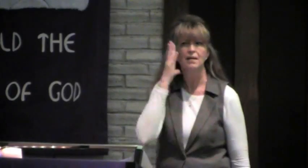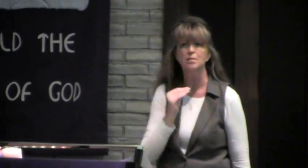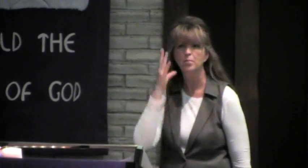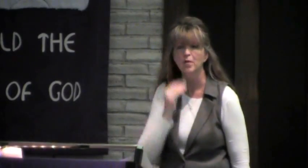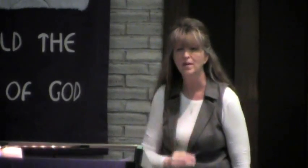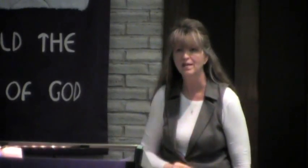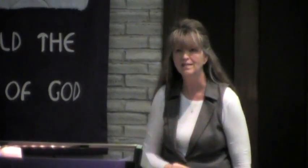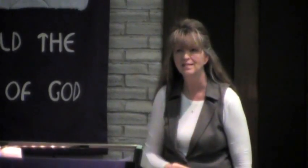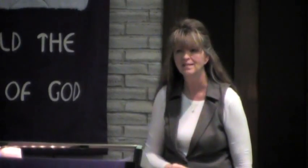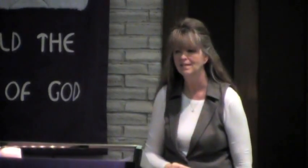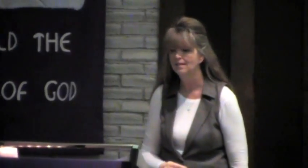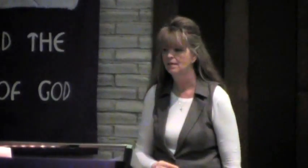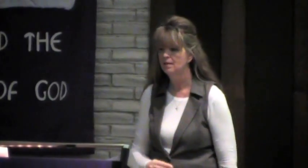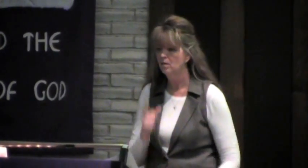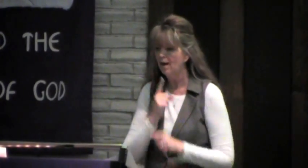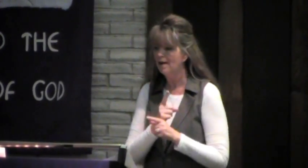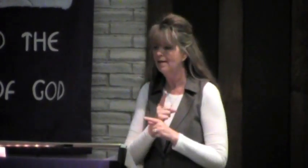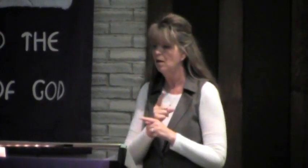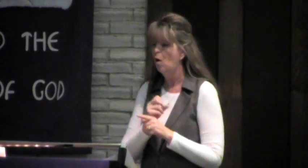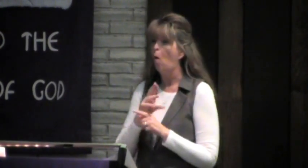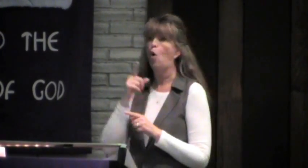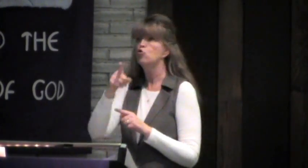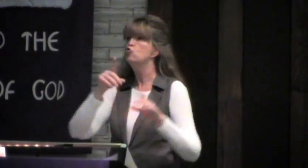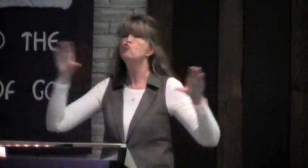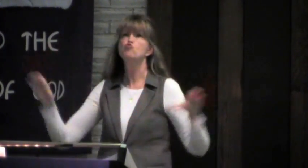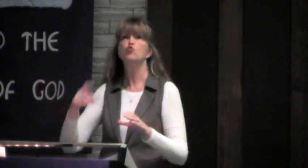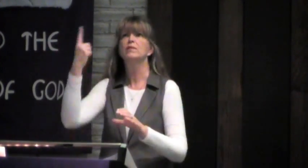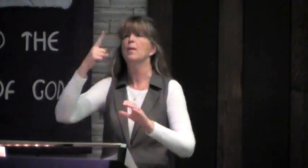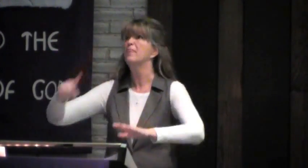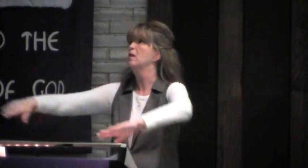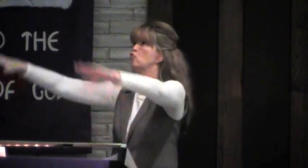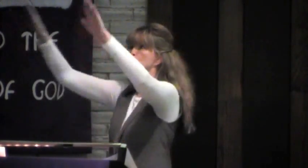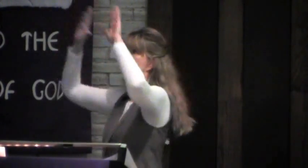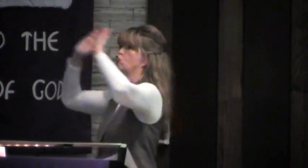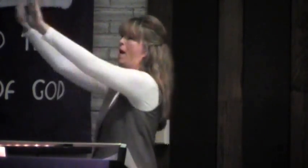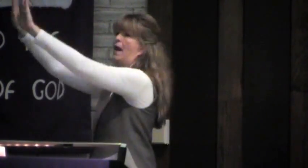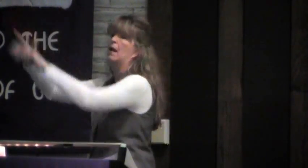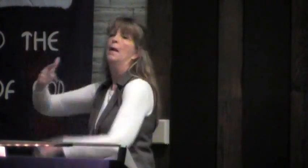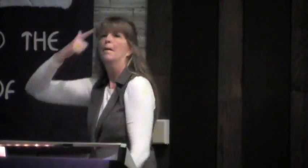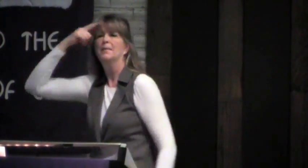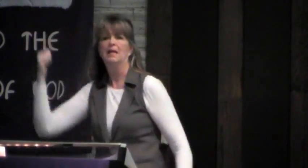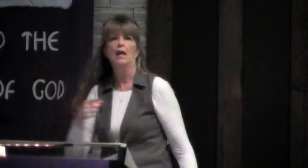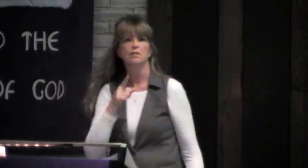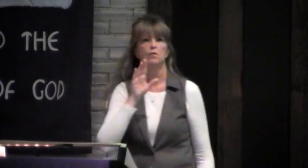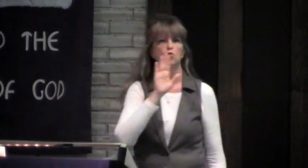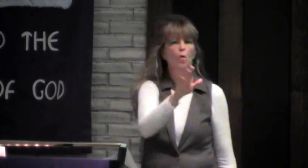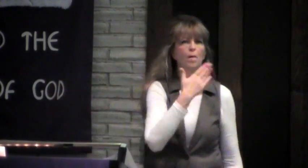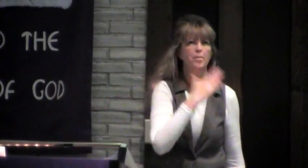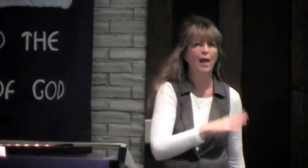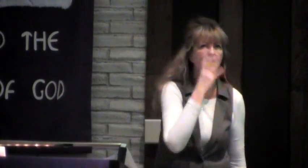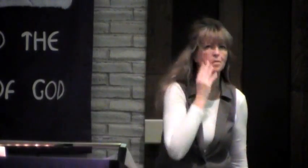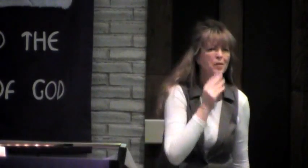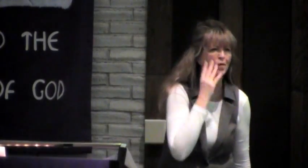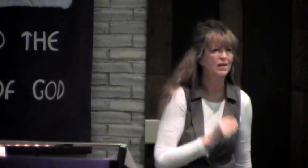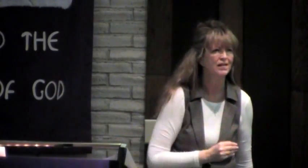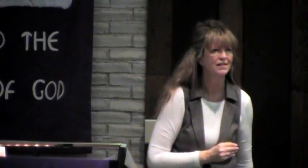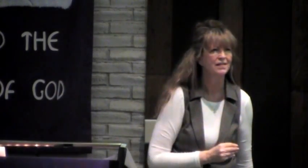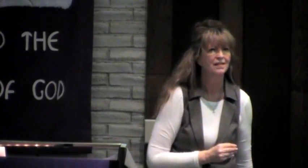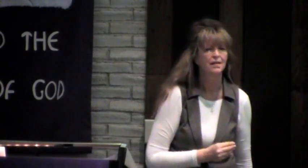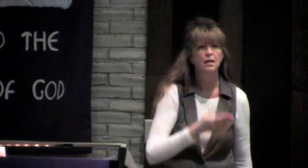result of your horrible or bad experience. So you can do something great because of your bad